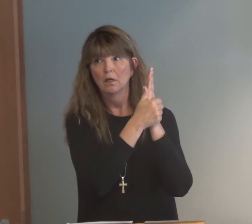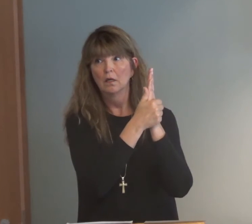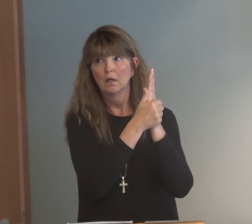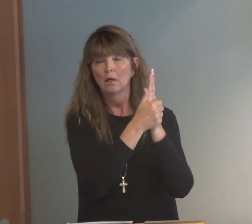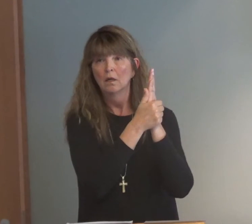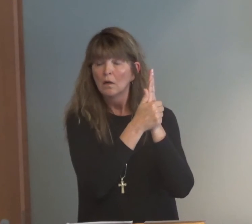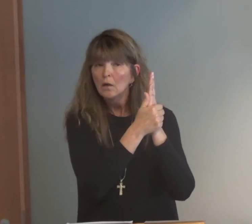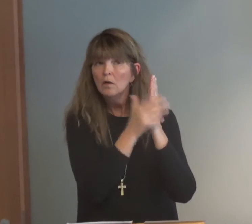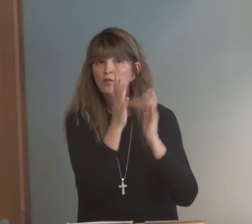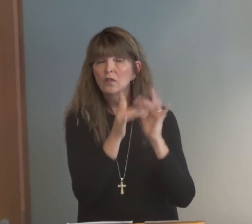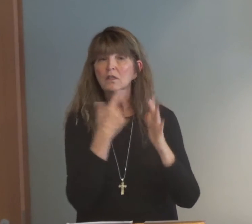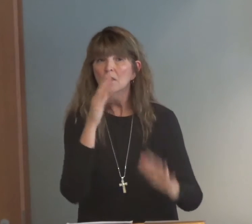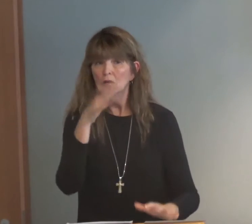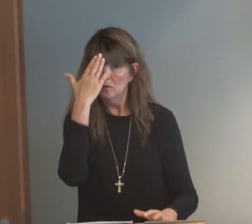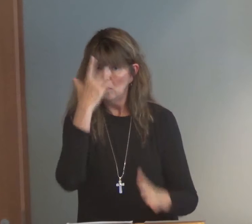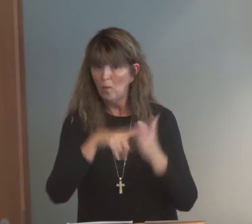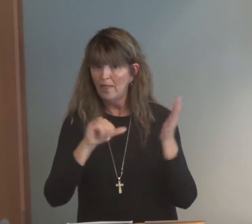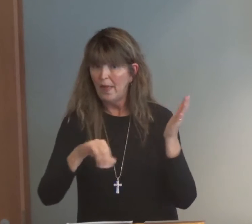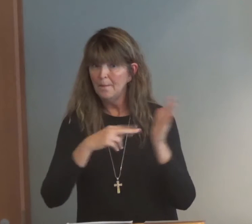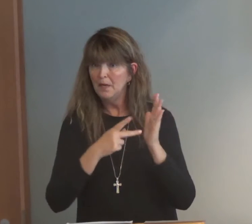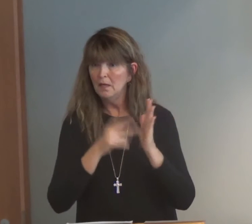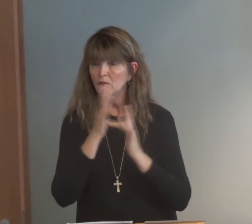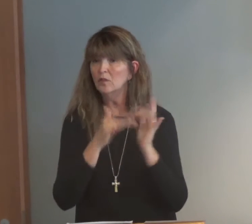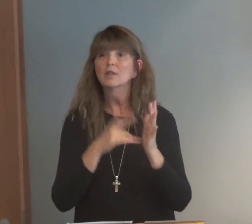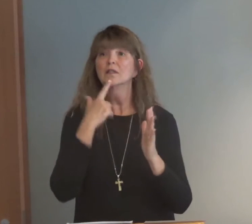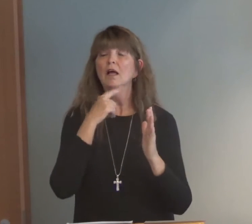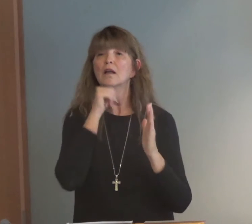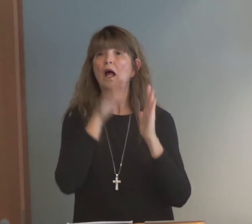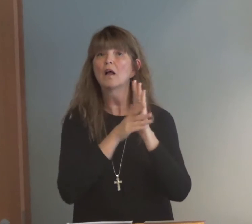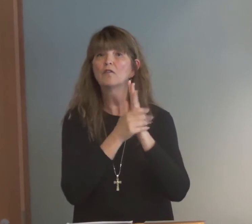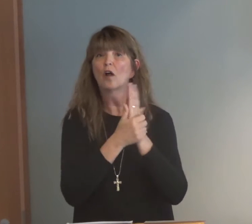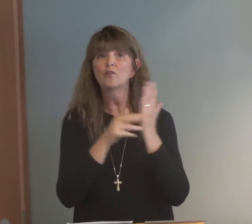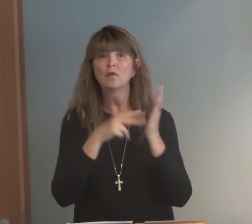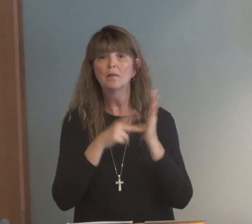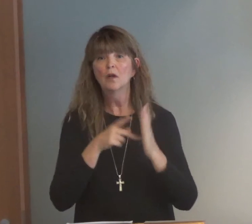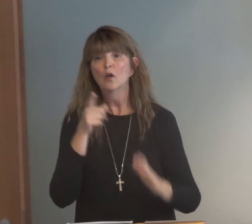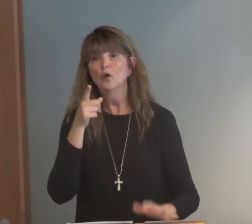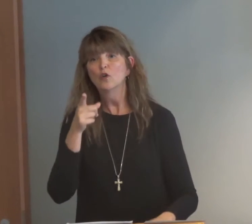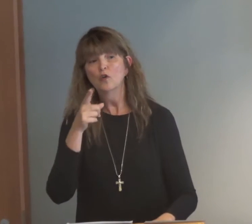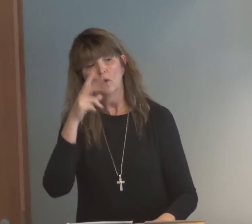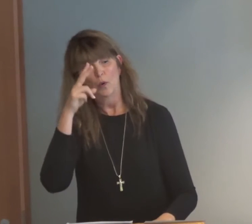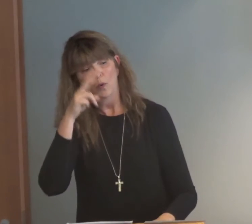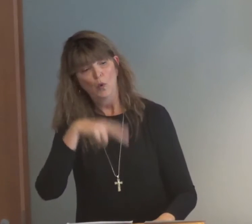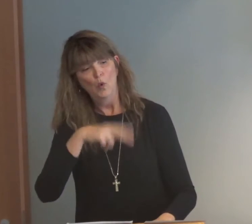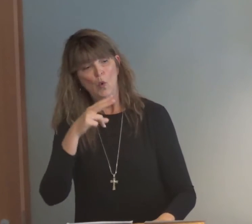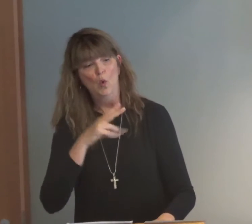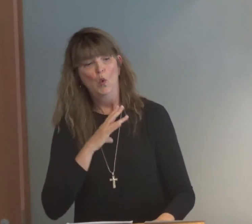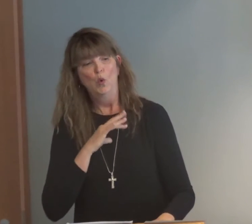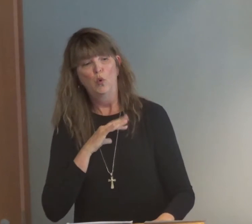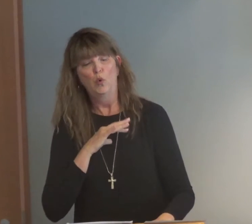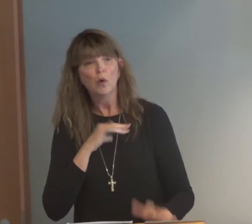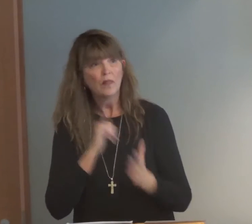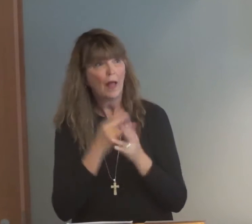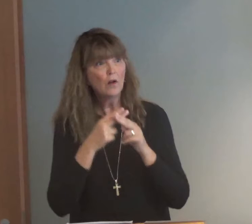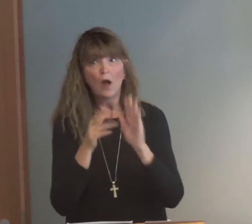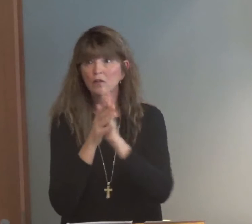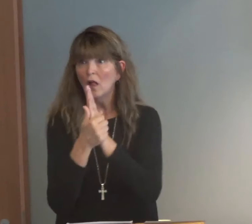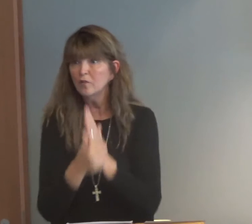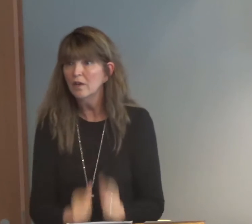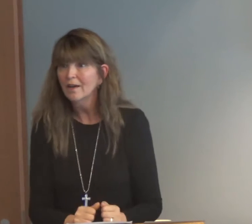You know the Bible says, not commit adultery. And Jesus takes it a little further and says, adultery means that when you look at someone with lust,